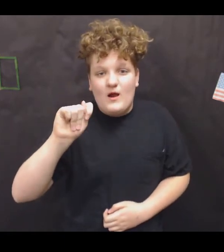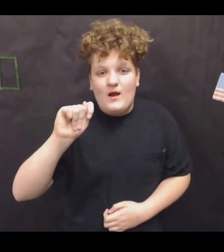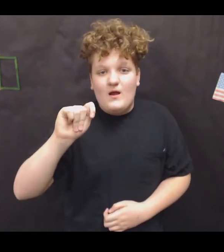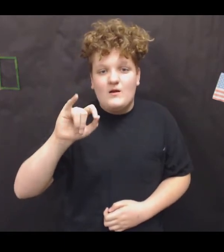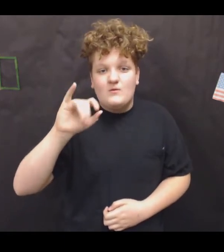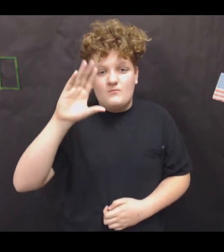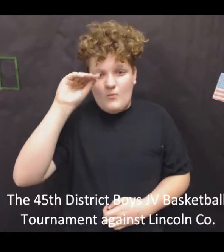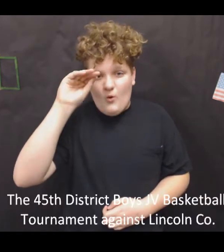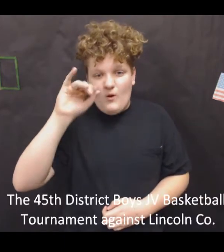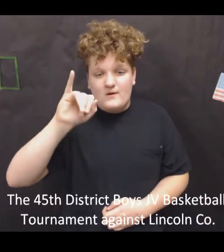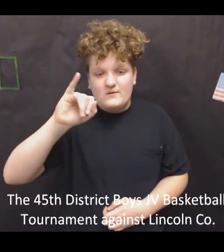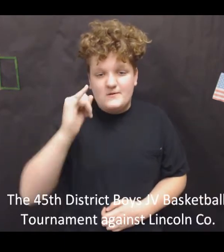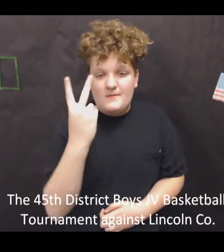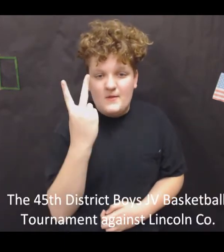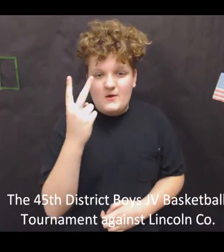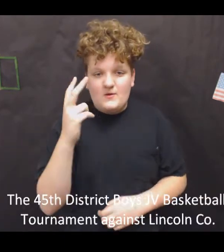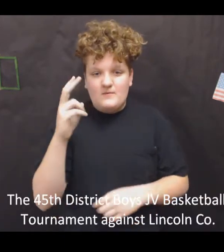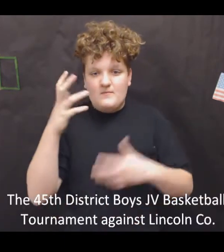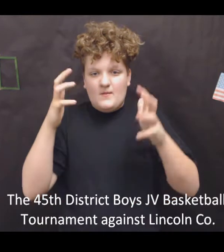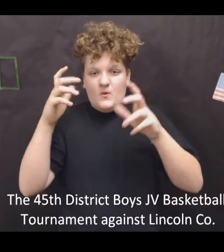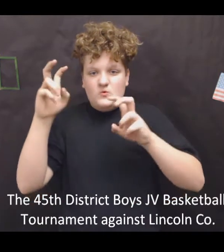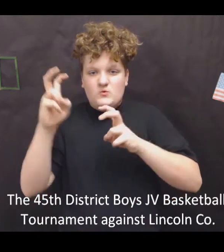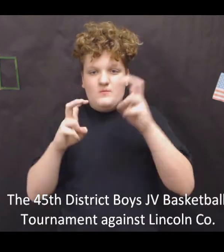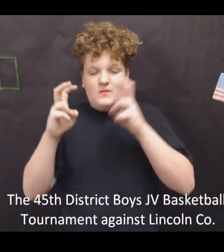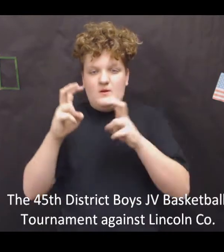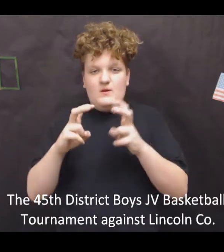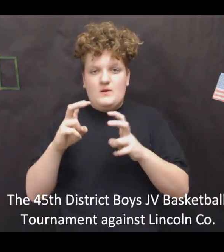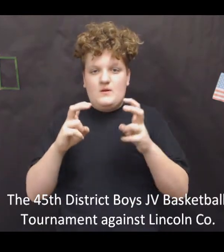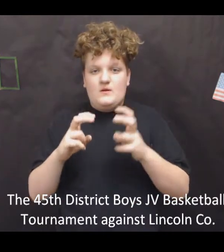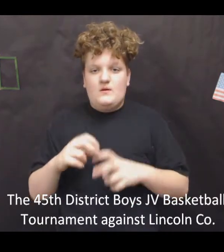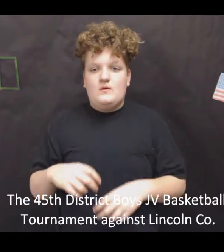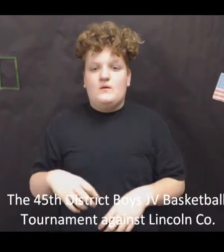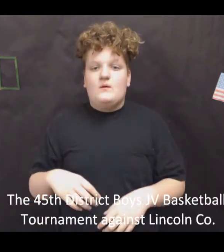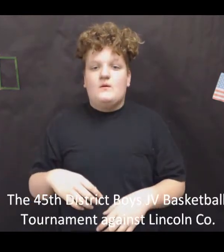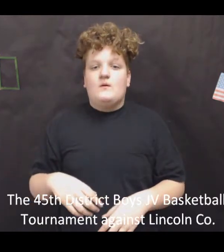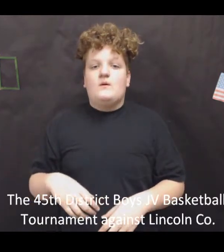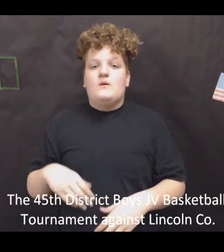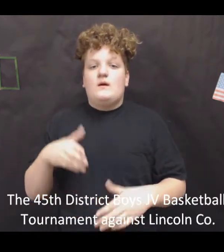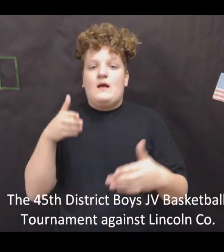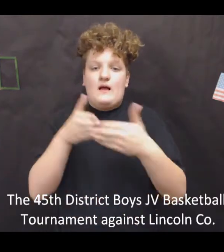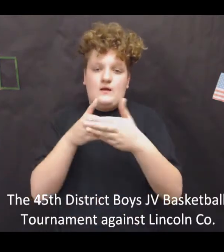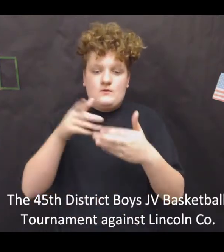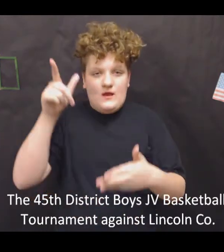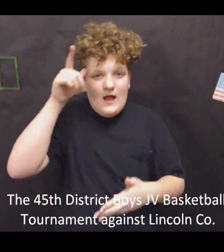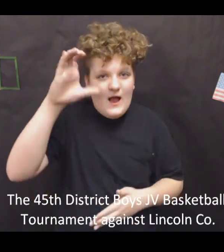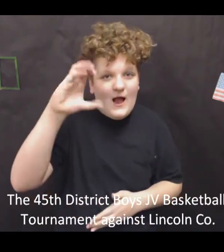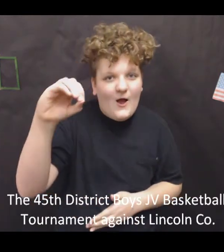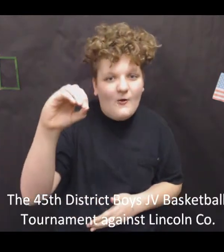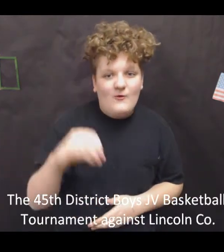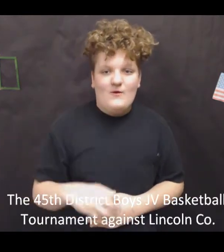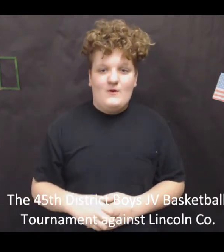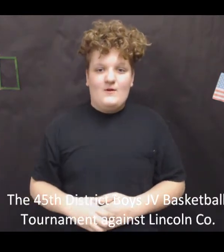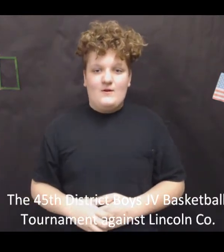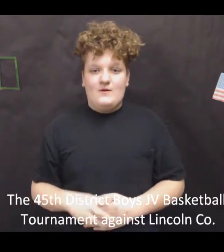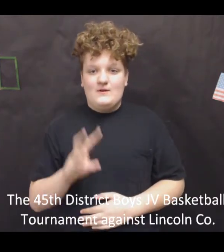The 45th district boys junior varsity basketball tournament against Lincoln County